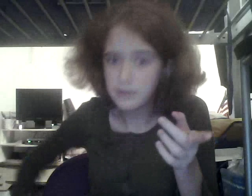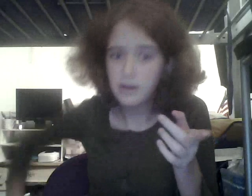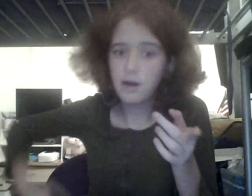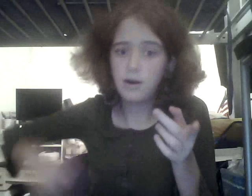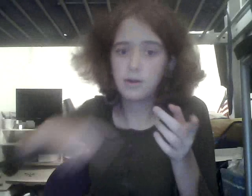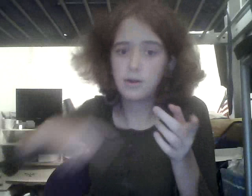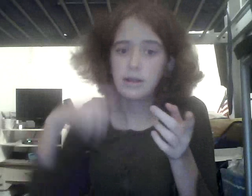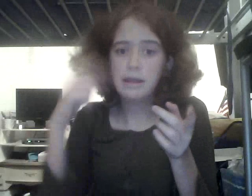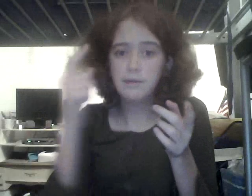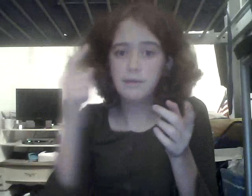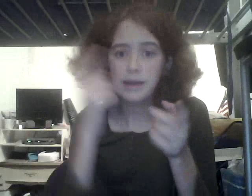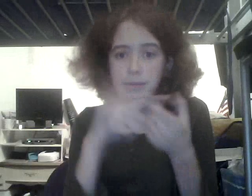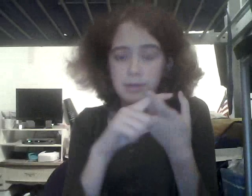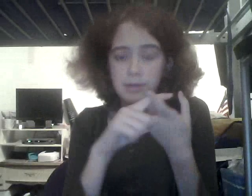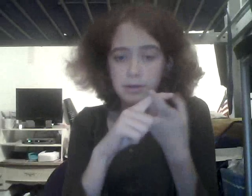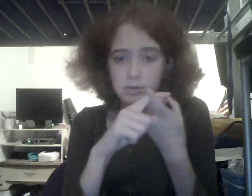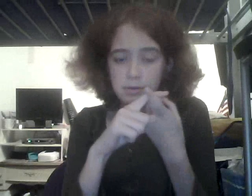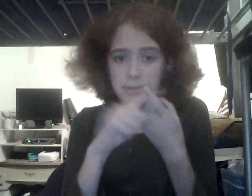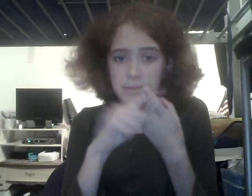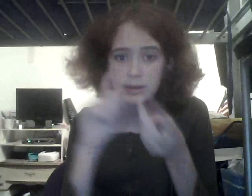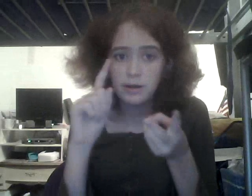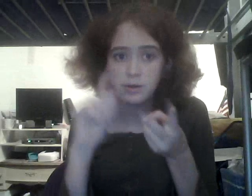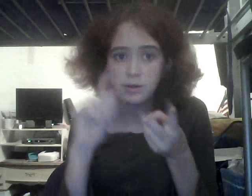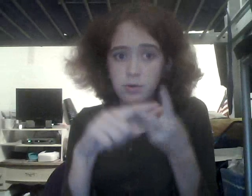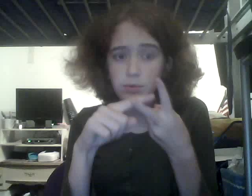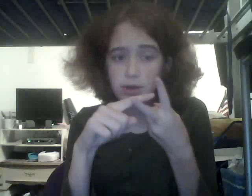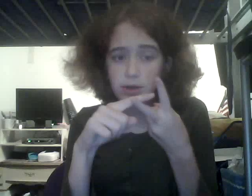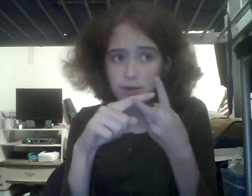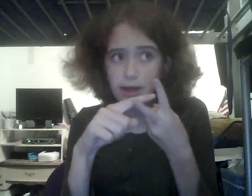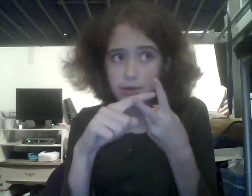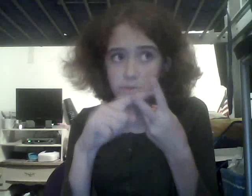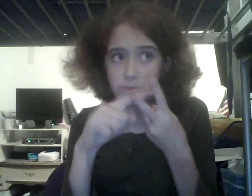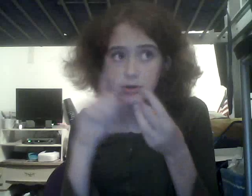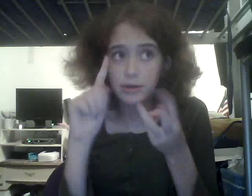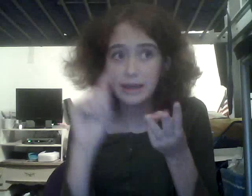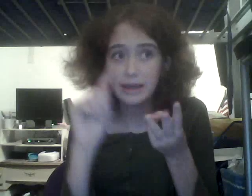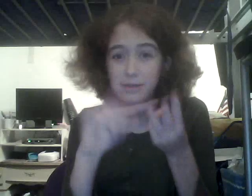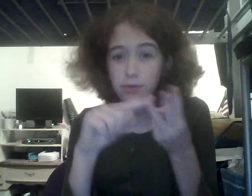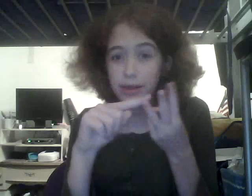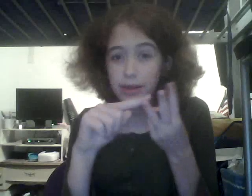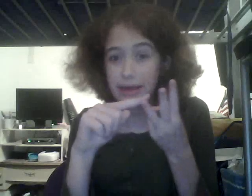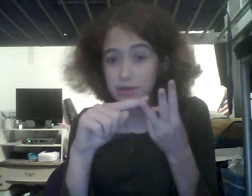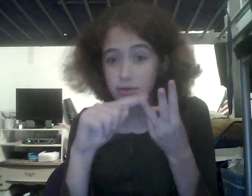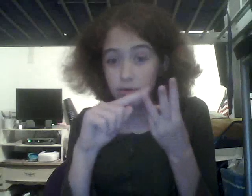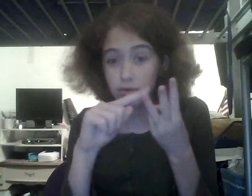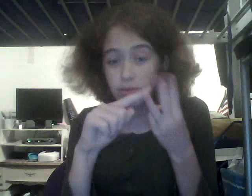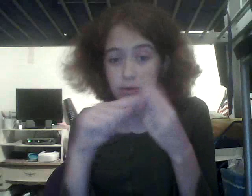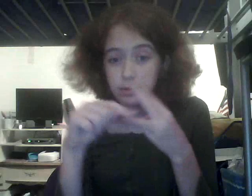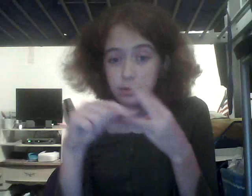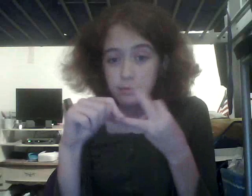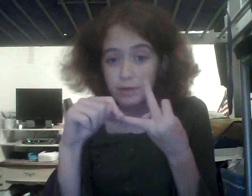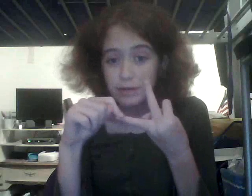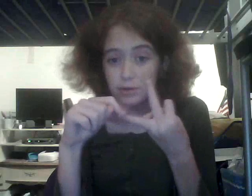are if I had a million dollars, who would I spend on, who would win it if I Alex or Charlie, and do I like cats, well do I prefer cats or dogs?